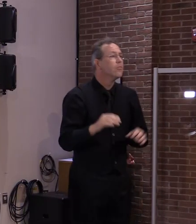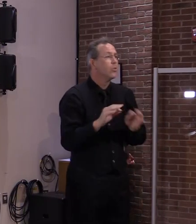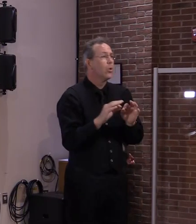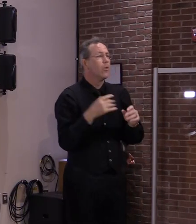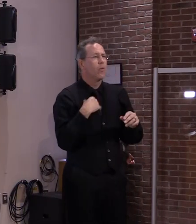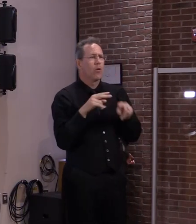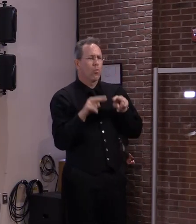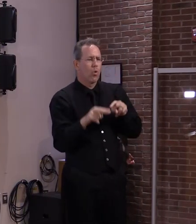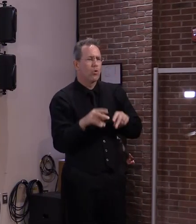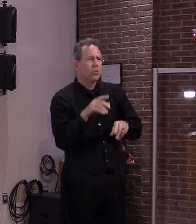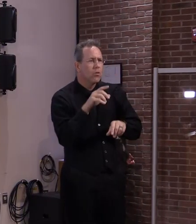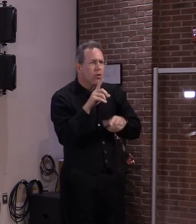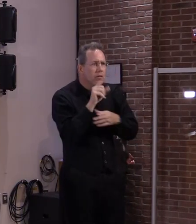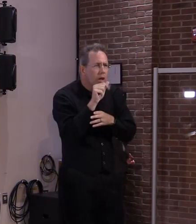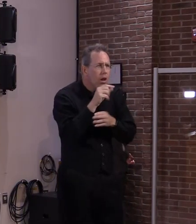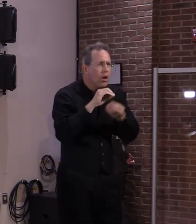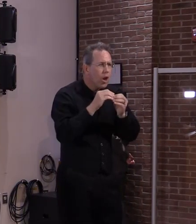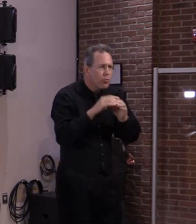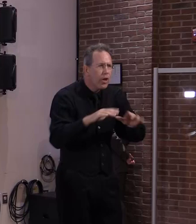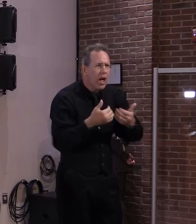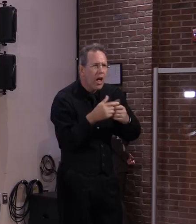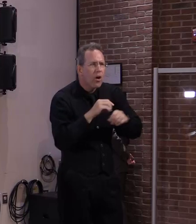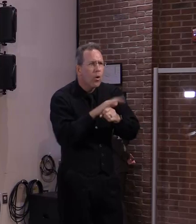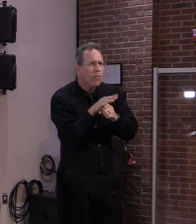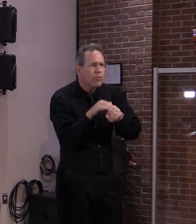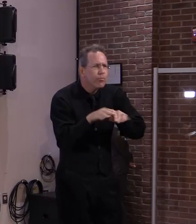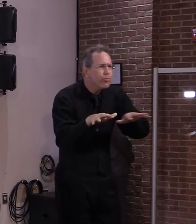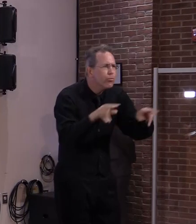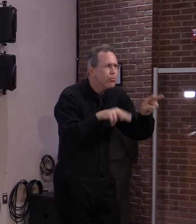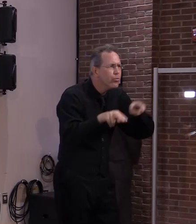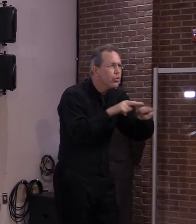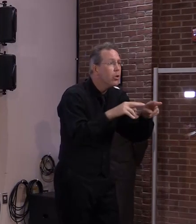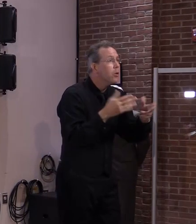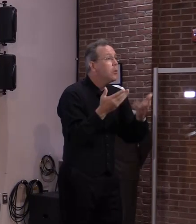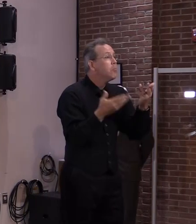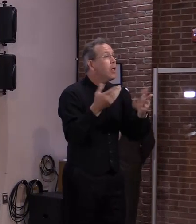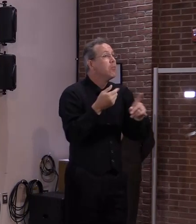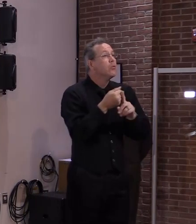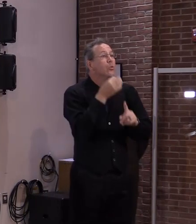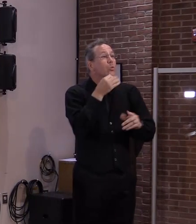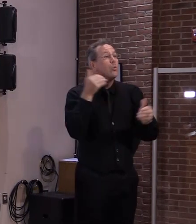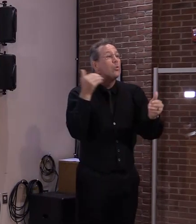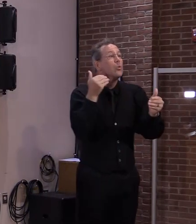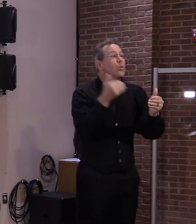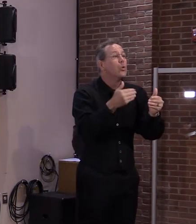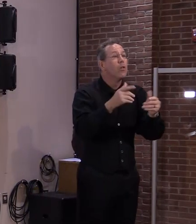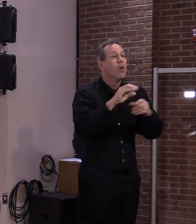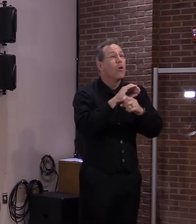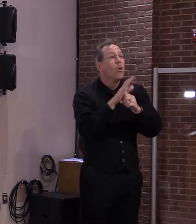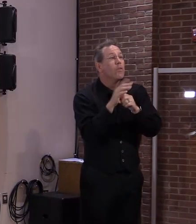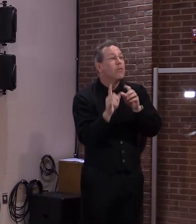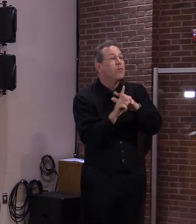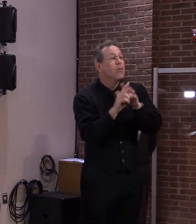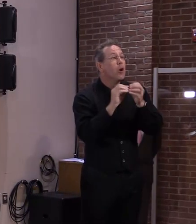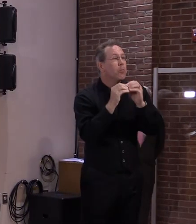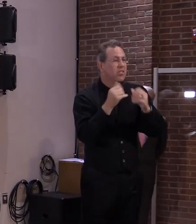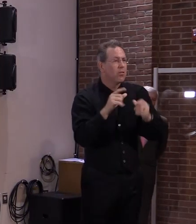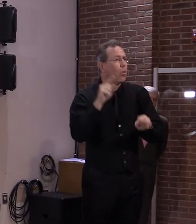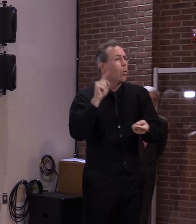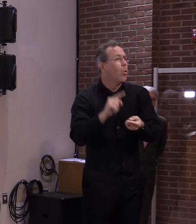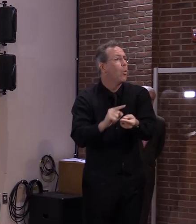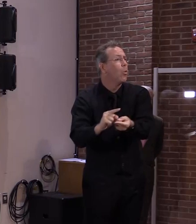We may get to a point, perhaps fairly soon, where case numbers are so consistently low in Vermont